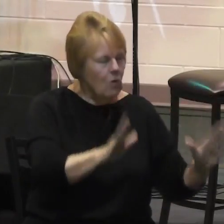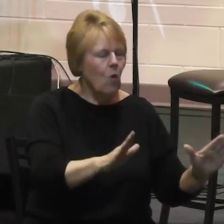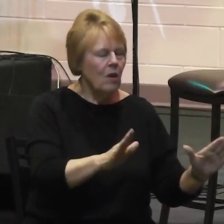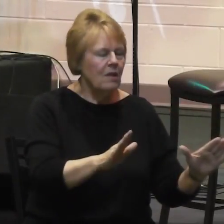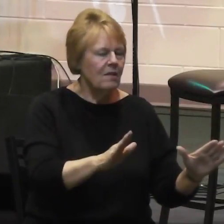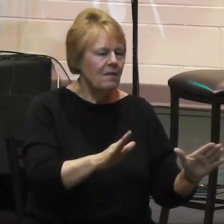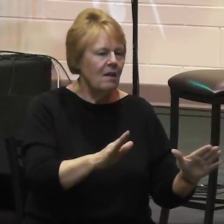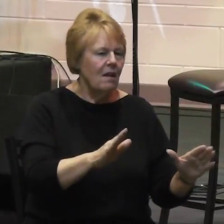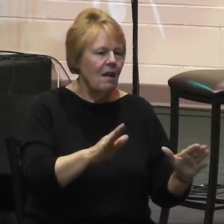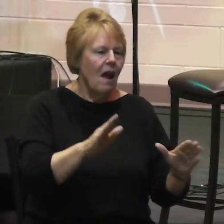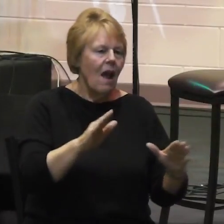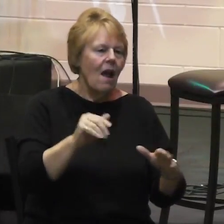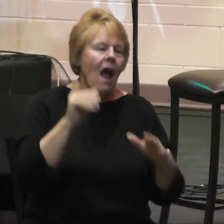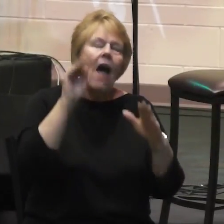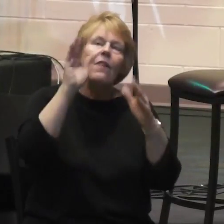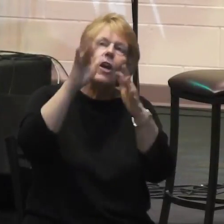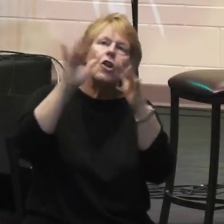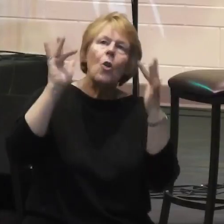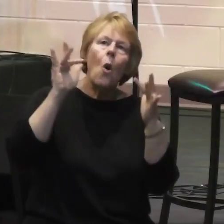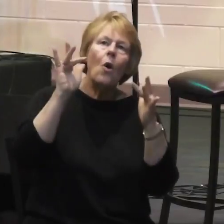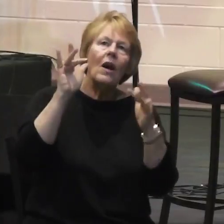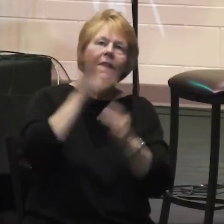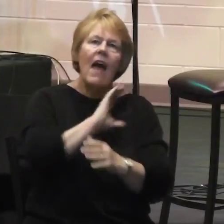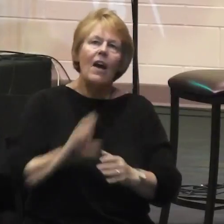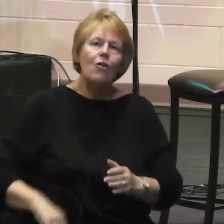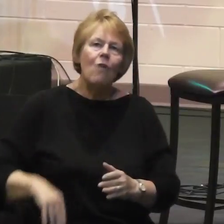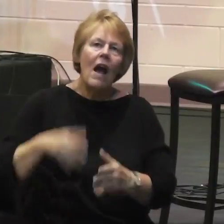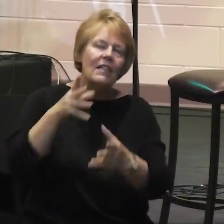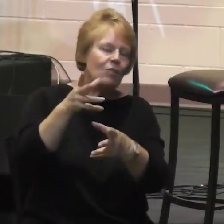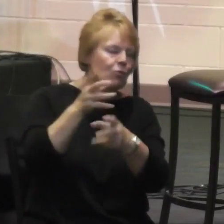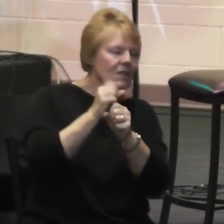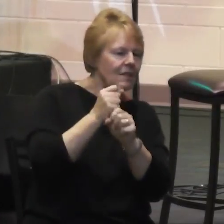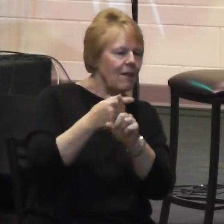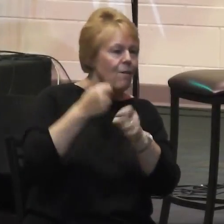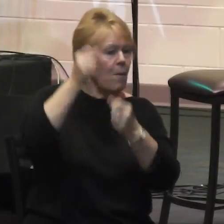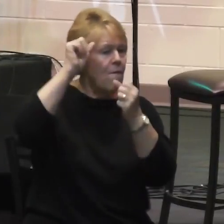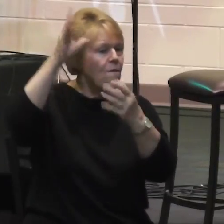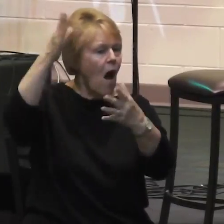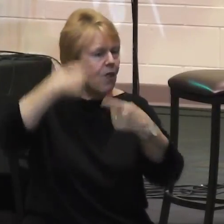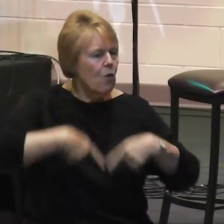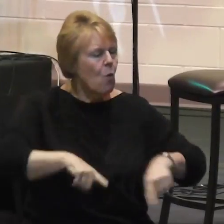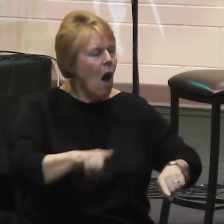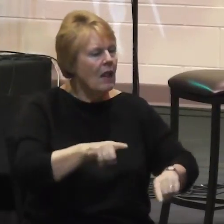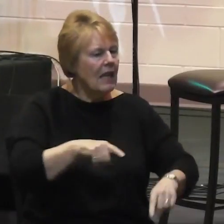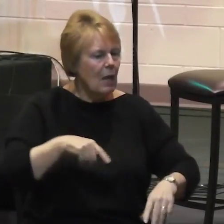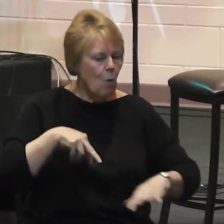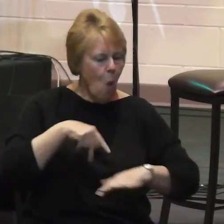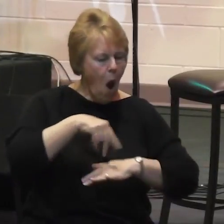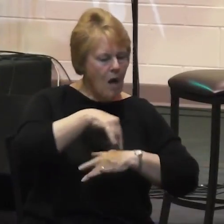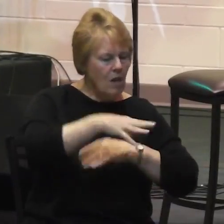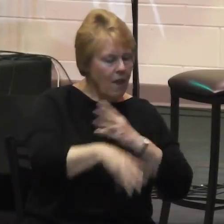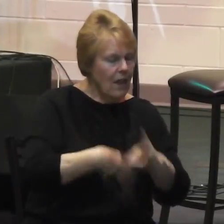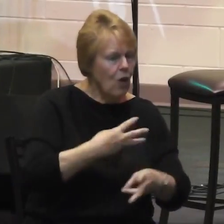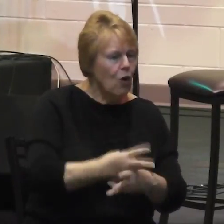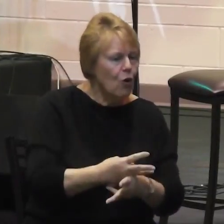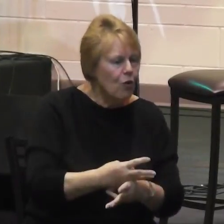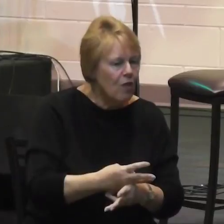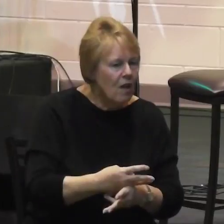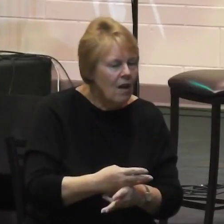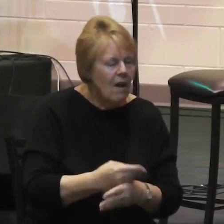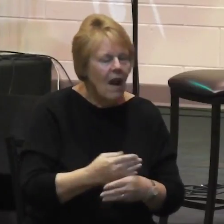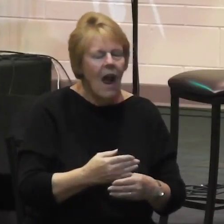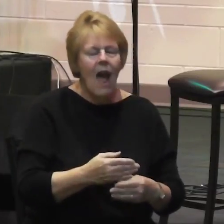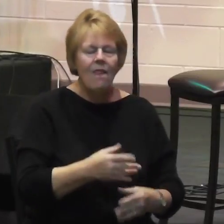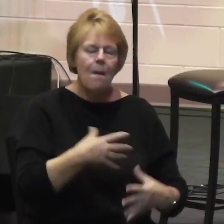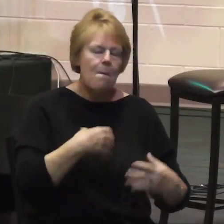received from the father when he walked on earth glory means that he reflected the true character the power and the wisdom of God. It